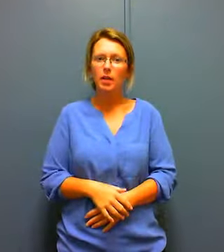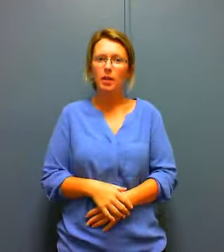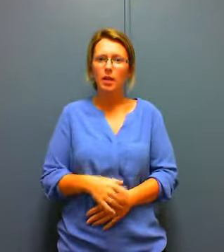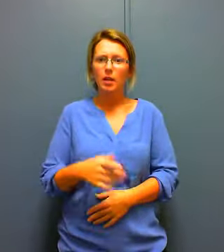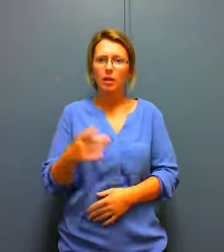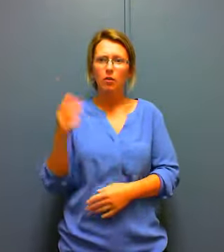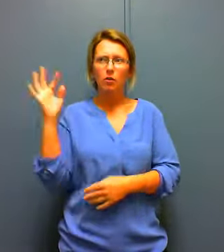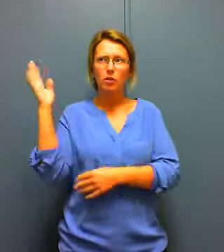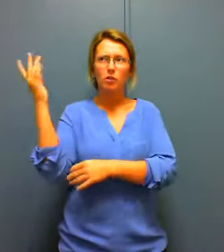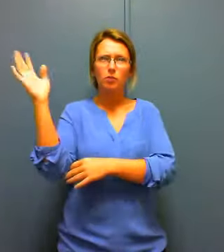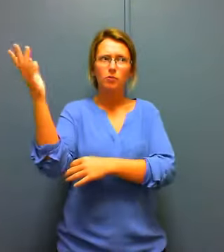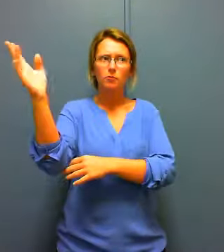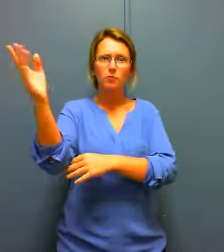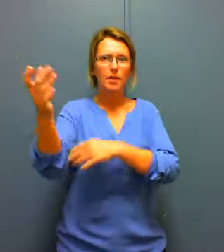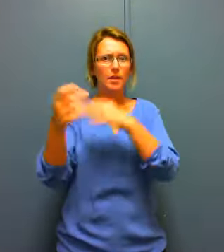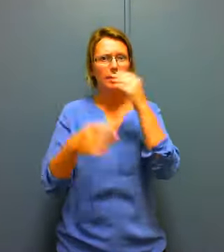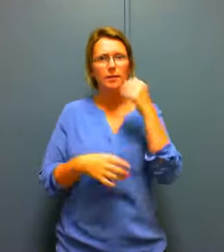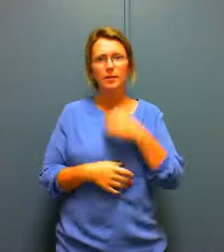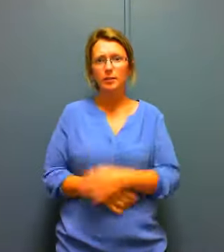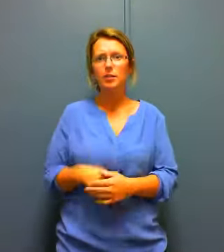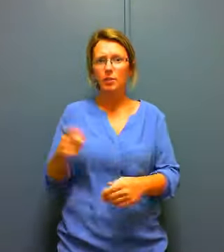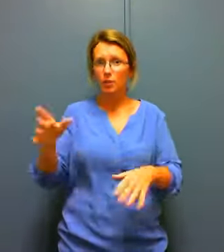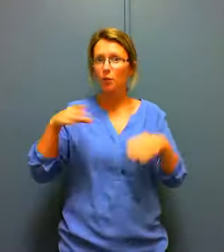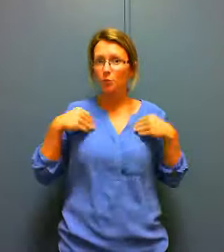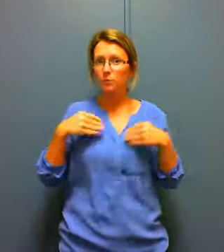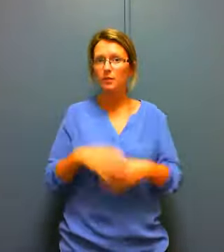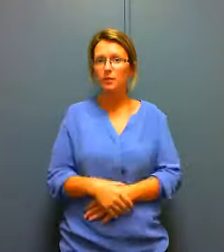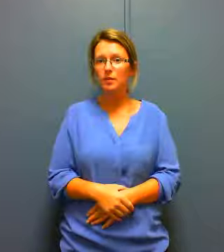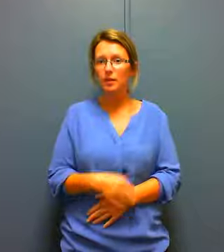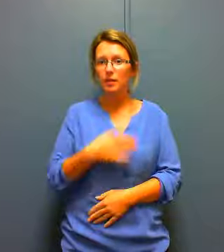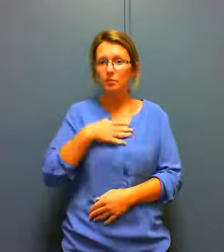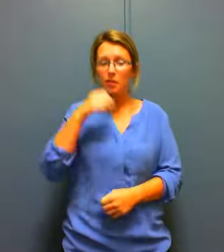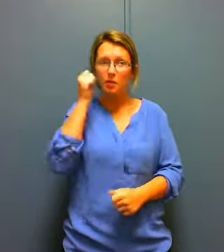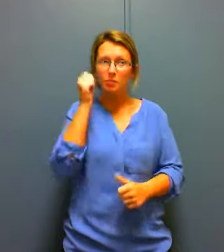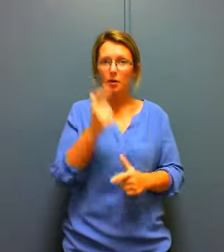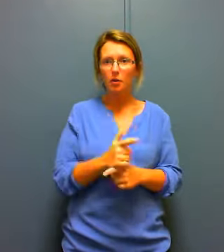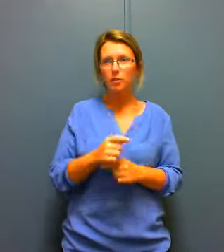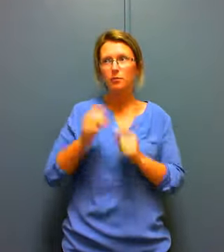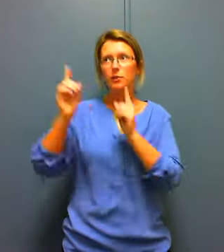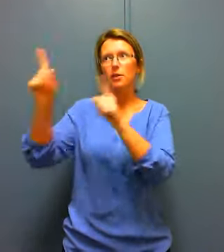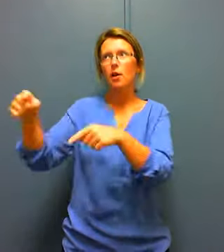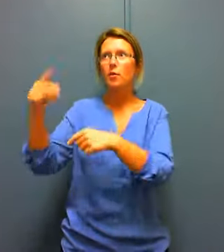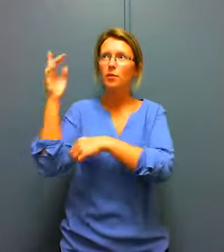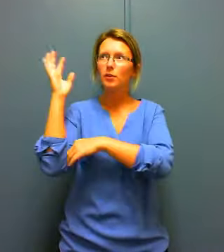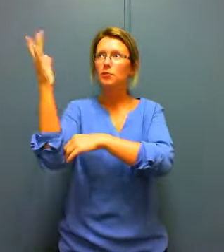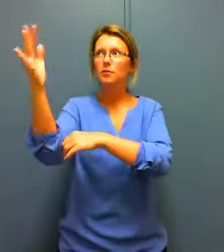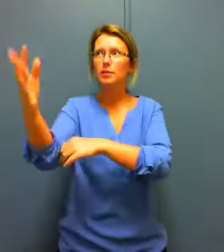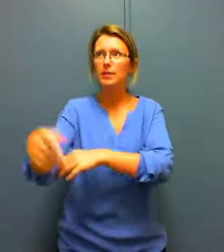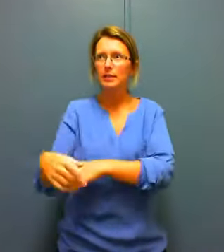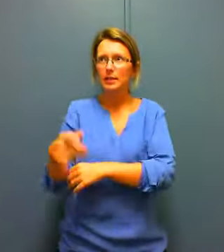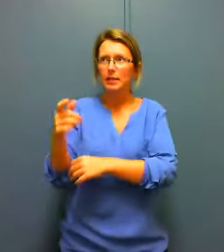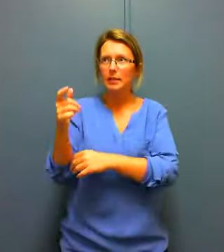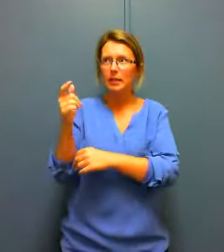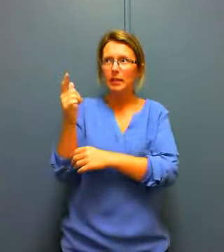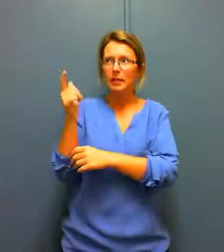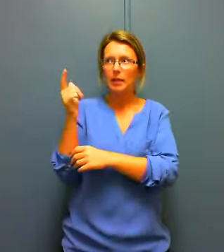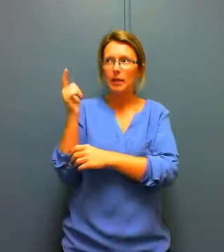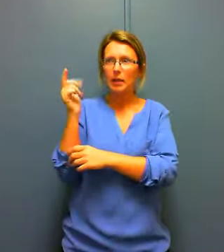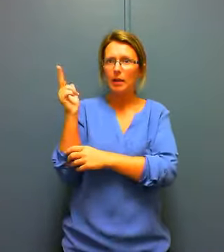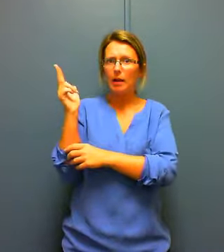that too which my brothers go up well when they live there they used to go up it and hunt yeah and squirrels squirrels everywhere